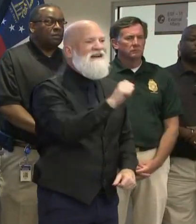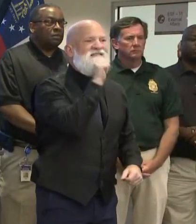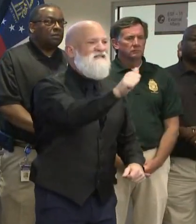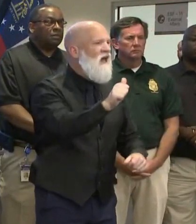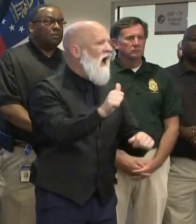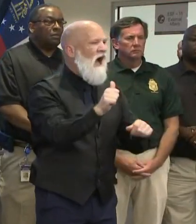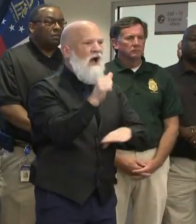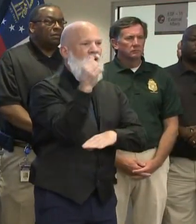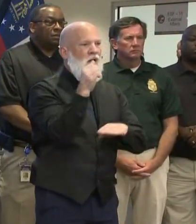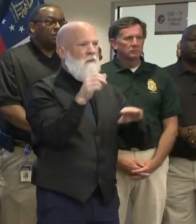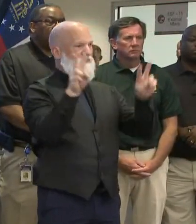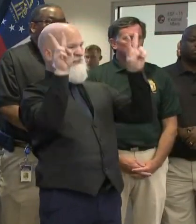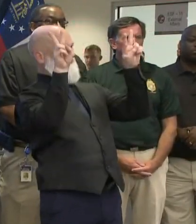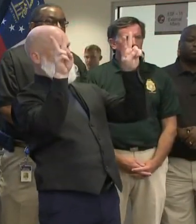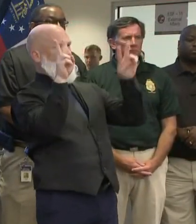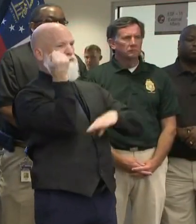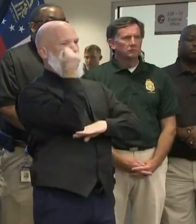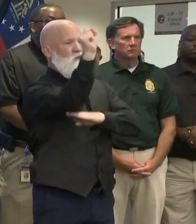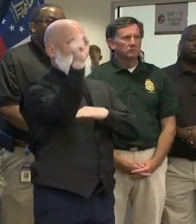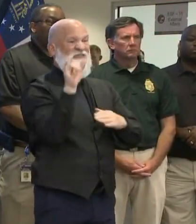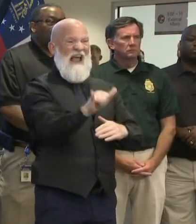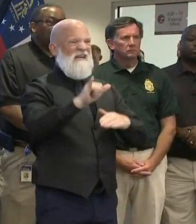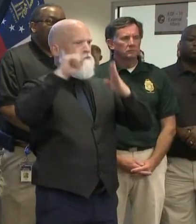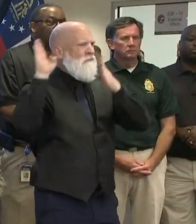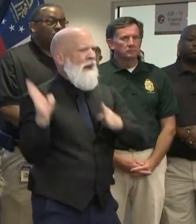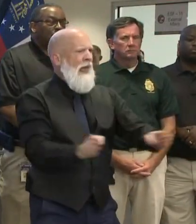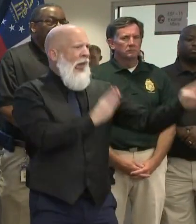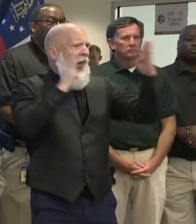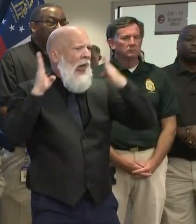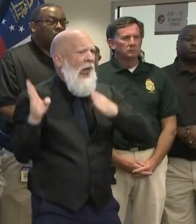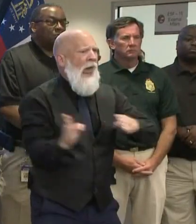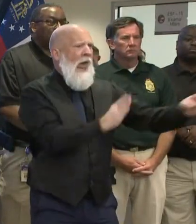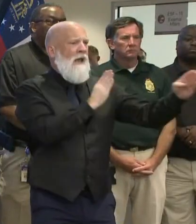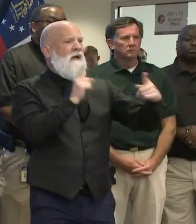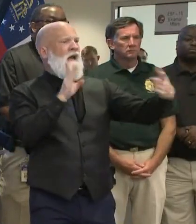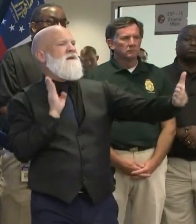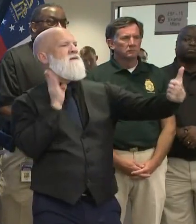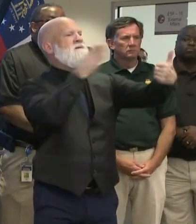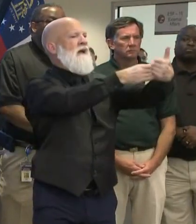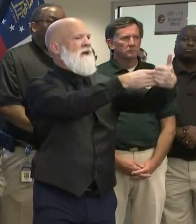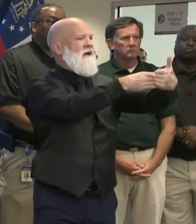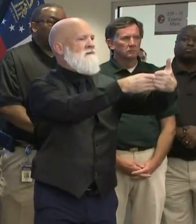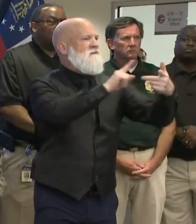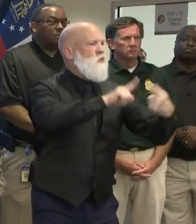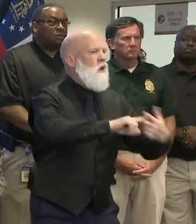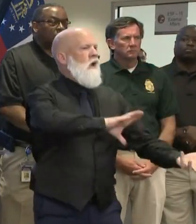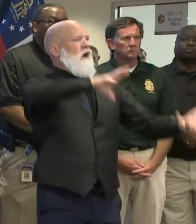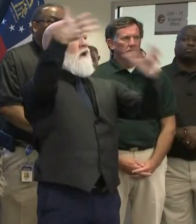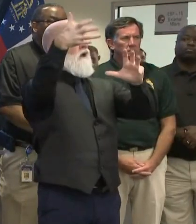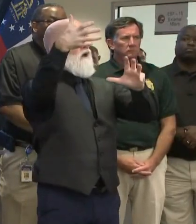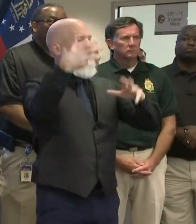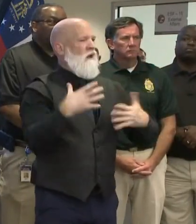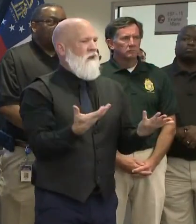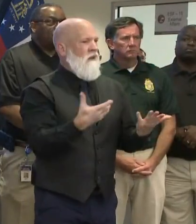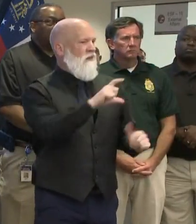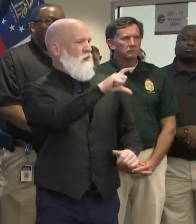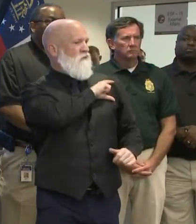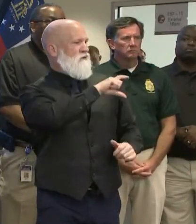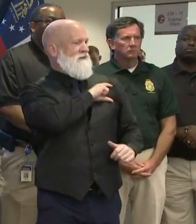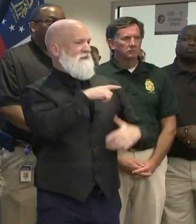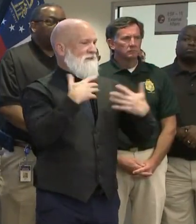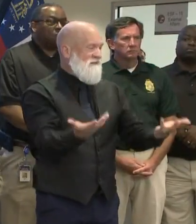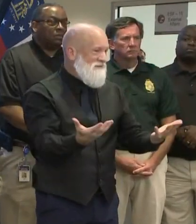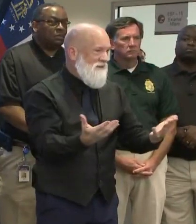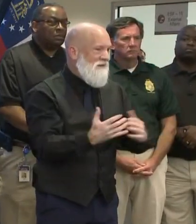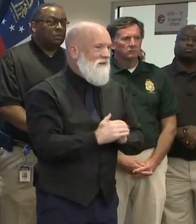to injure the men and women that are on the streets, trying to keep the peaceful protesters safe. They're carrying